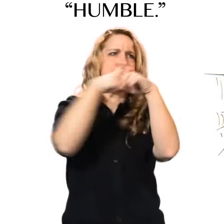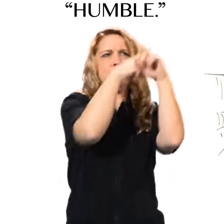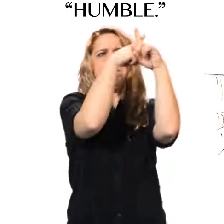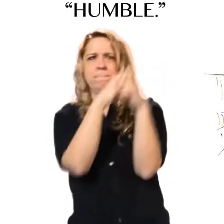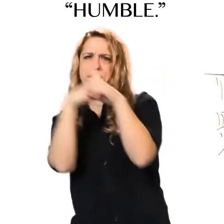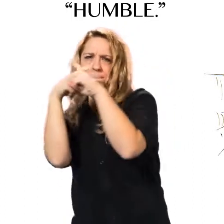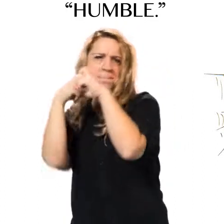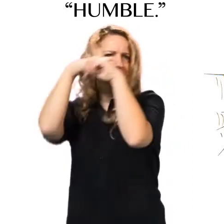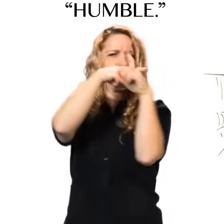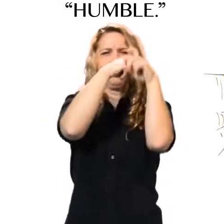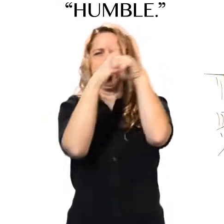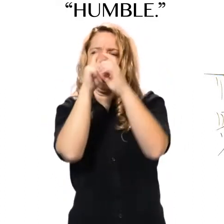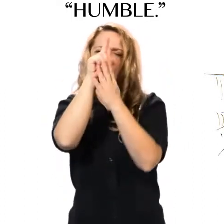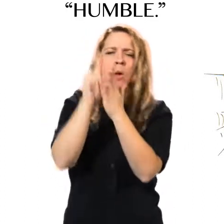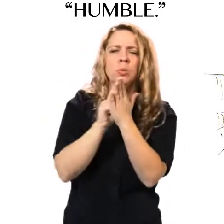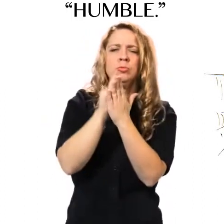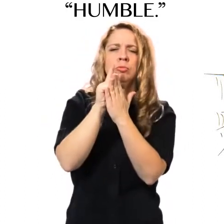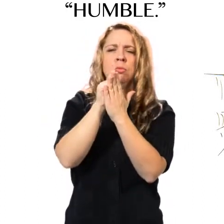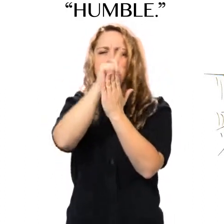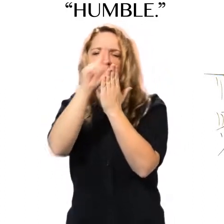Charlotte worked on the web for hours.